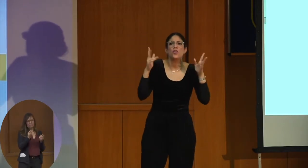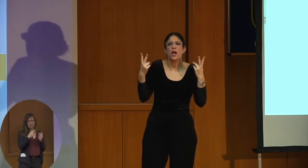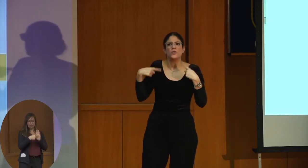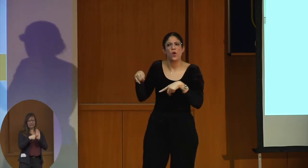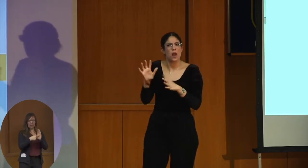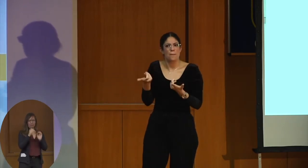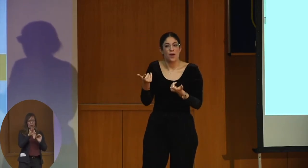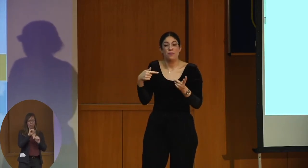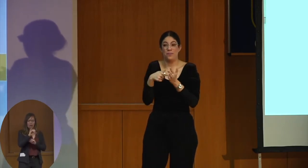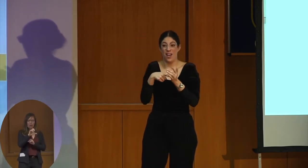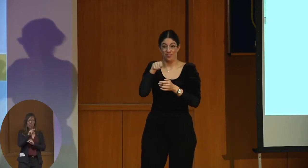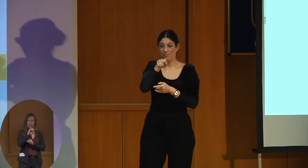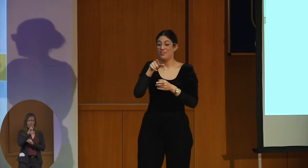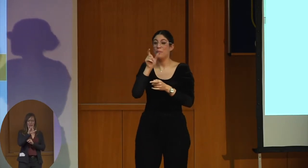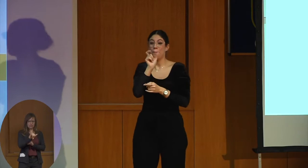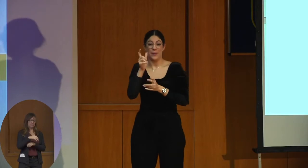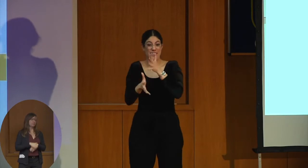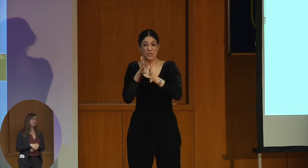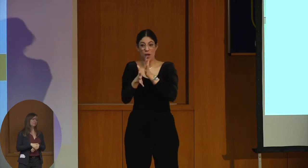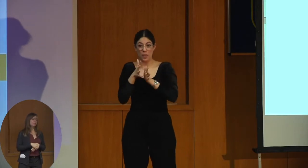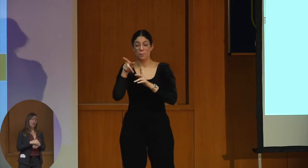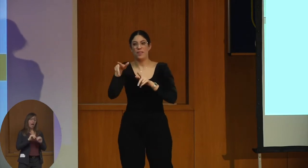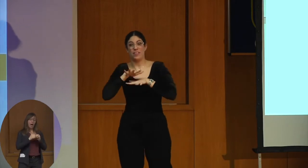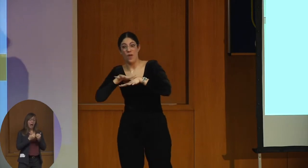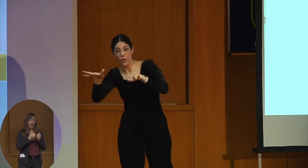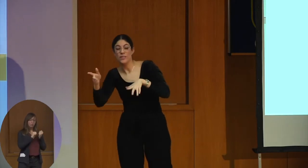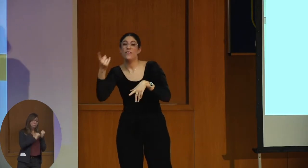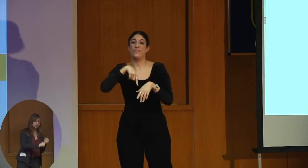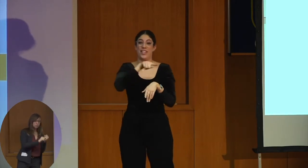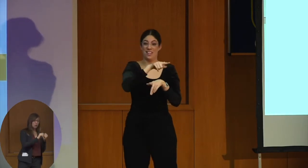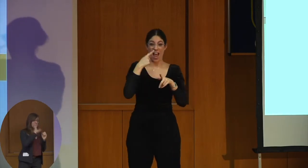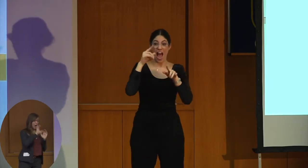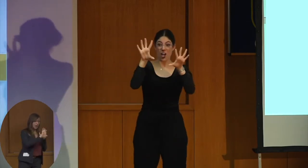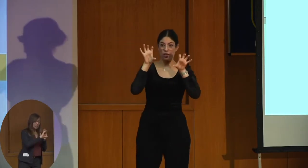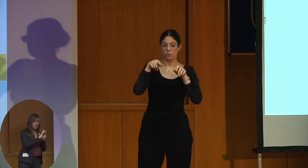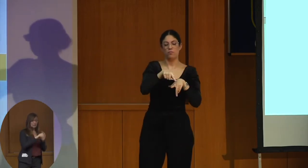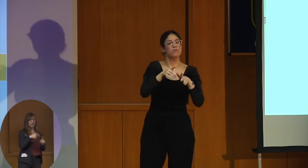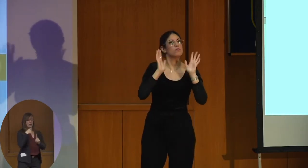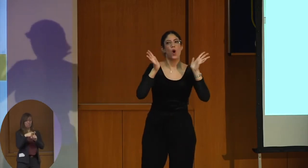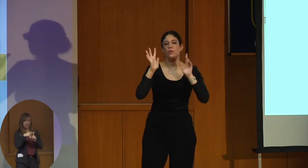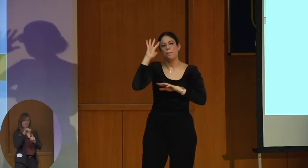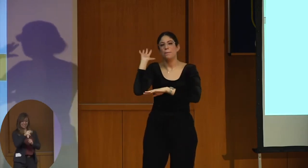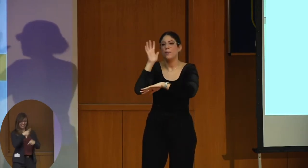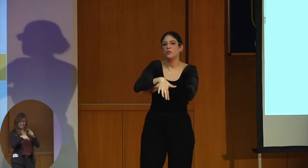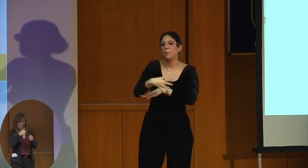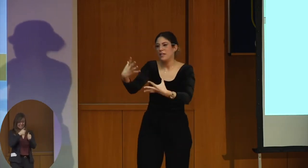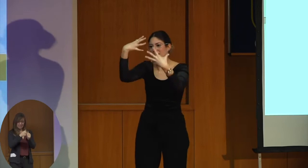the prevalent, the iconicity, and how common the signs are, it